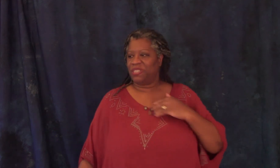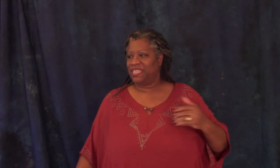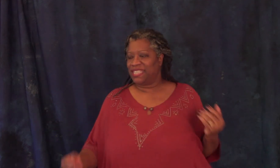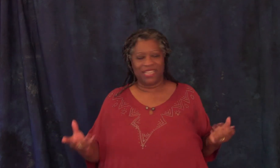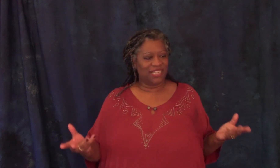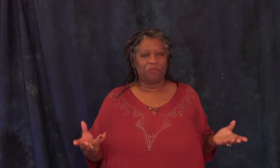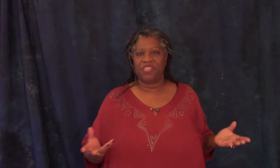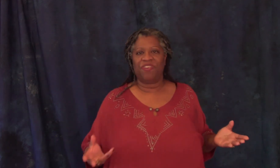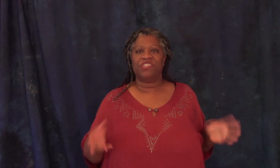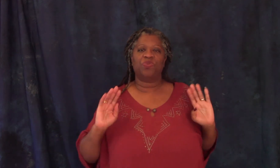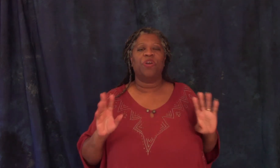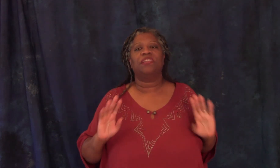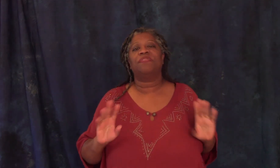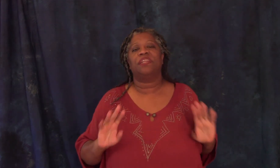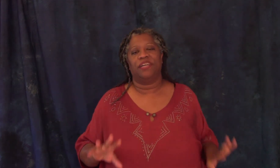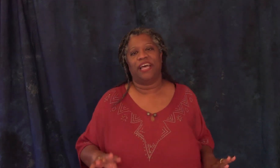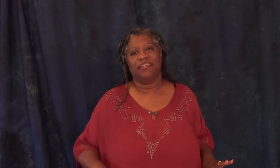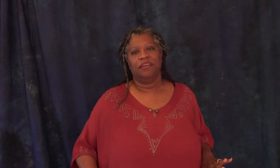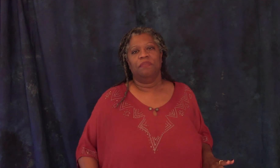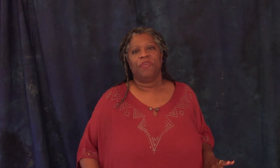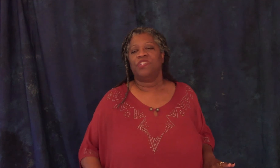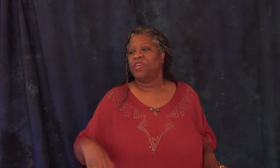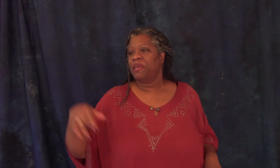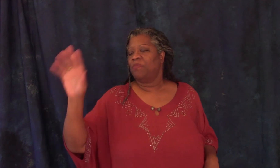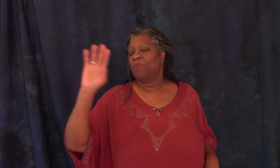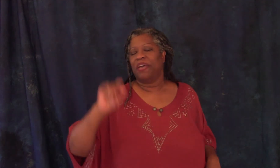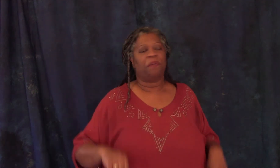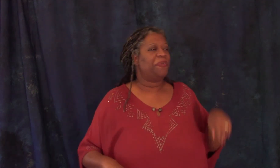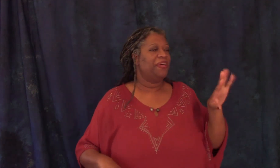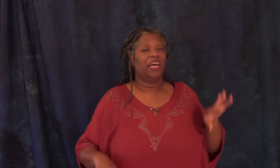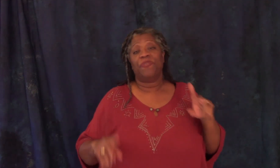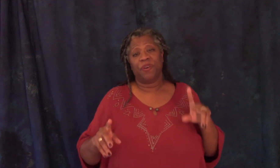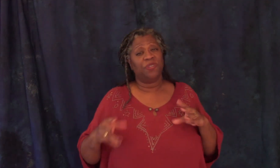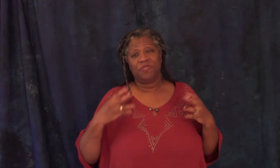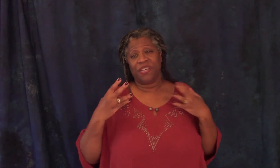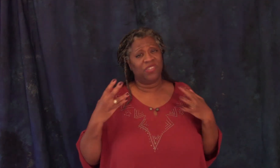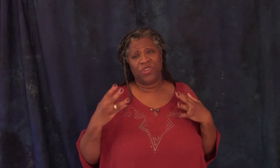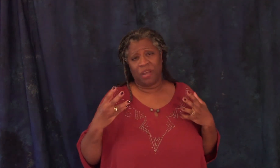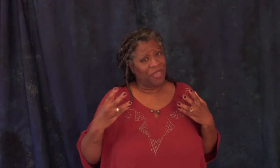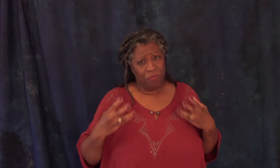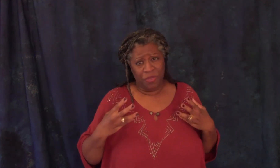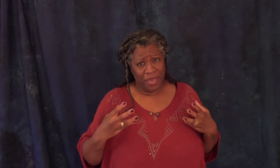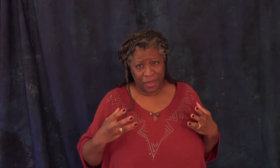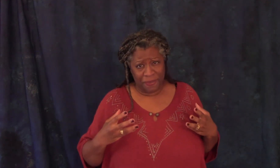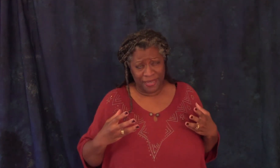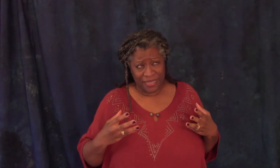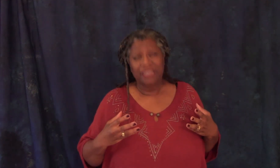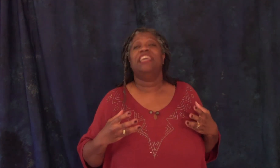and he decided that some of his advisors weren't lovely to look at and so he made them wear makeup and for those whose faces could not be helped with makeup he